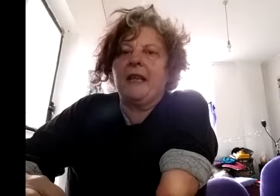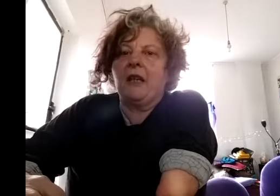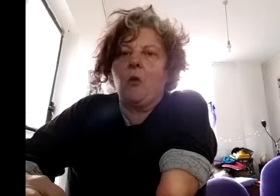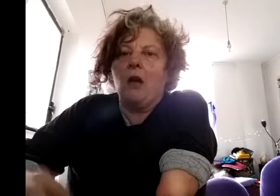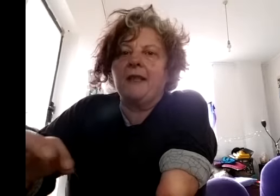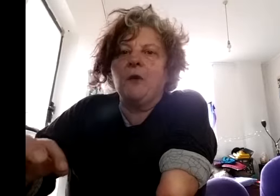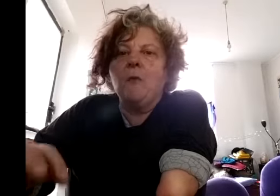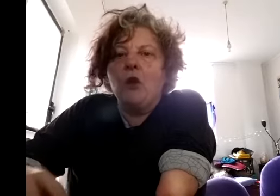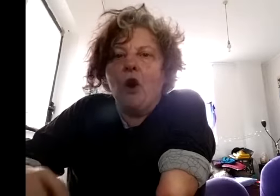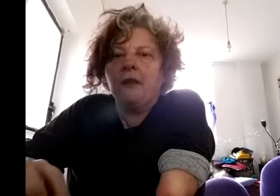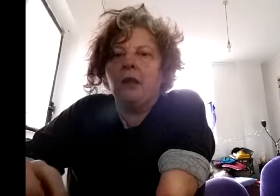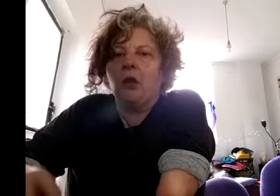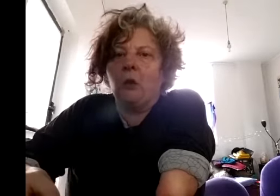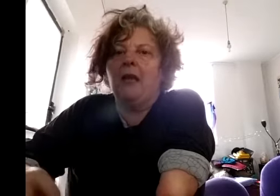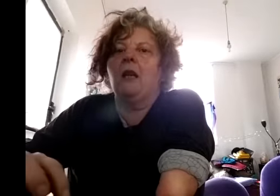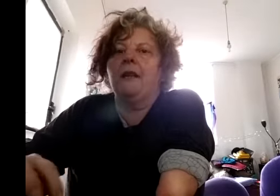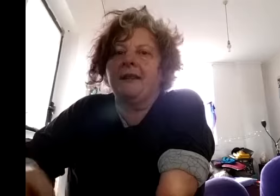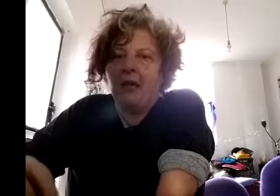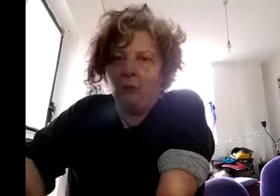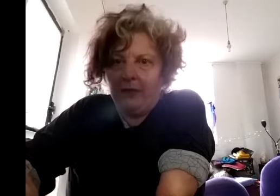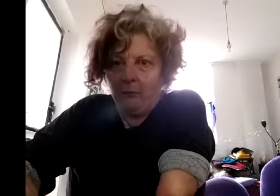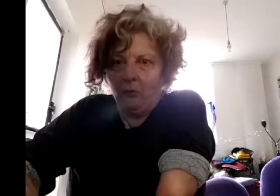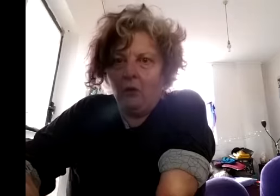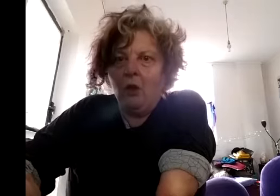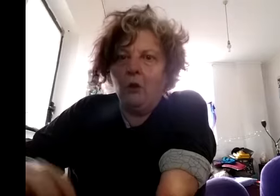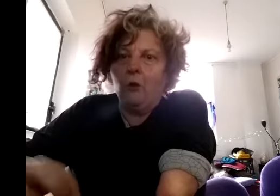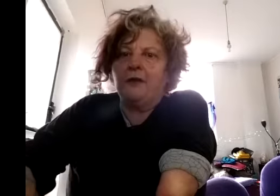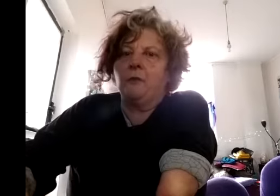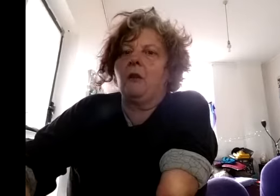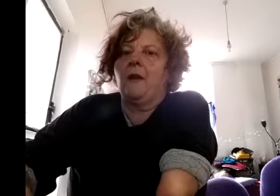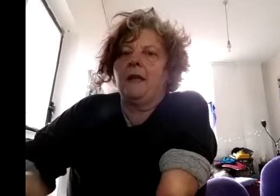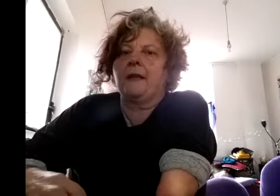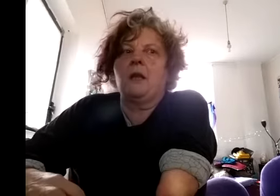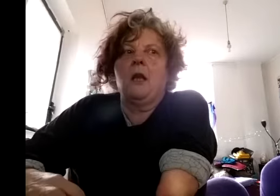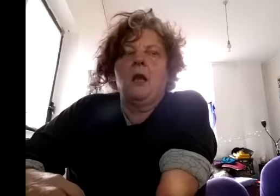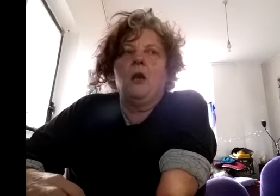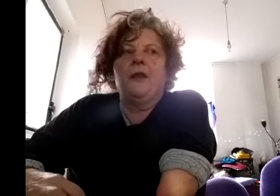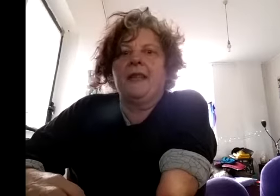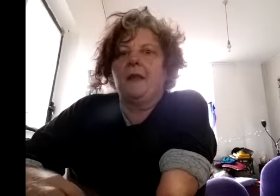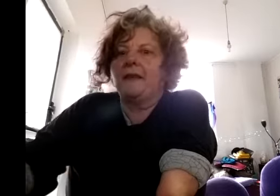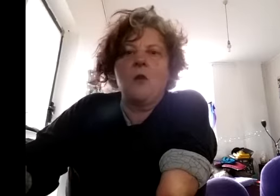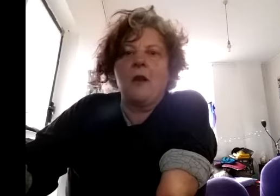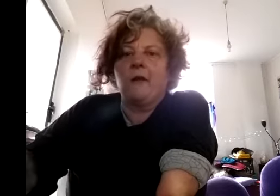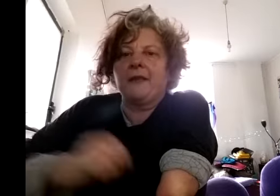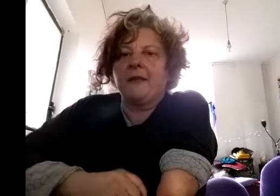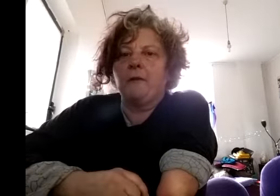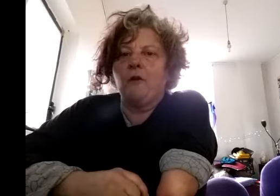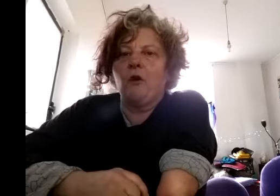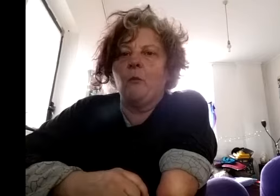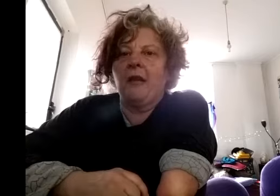inquiries from non-queer disabled people who wanted to work with us who said there's nowhere for us to perform and